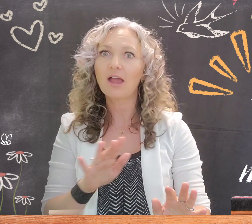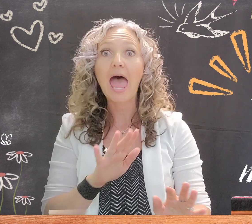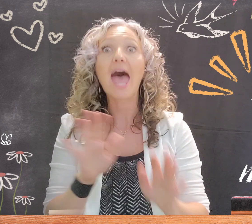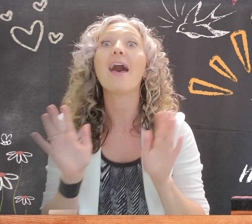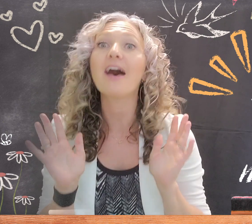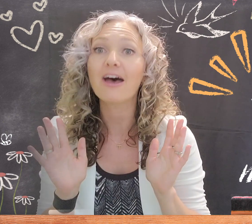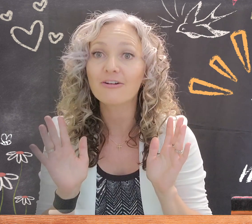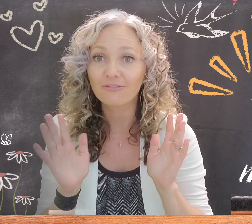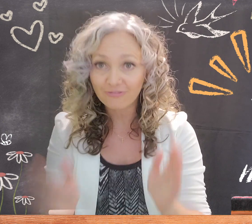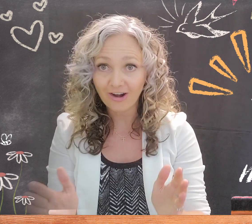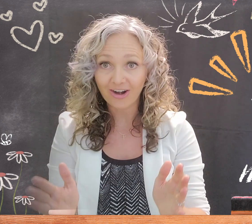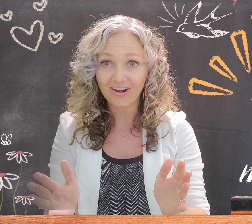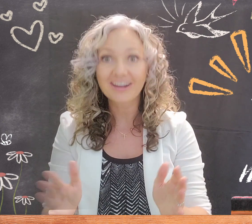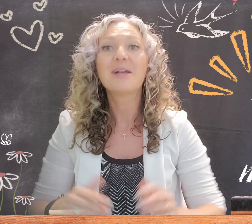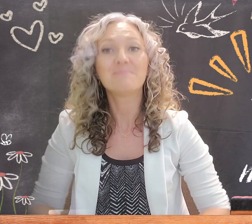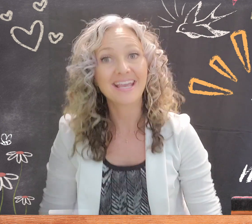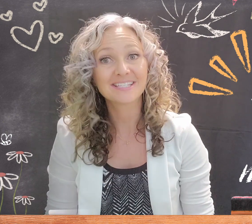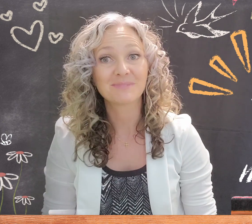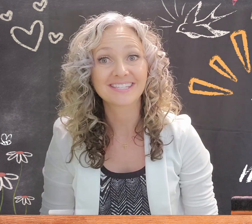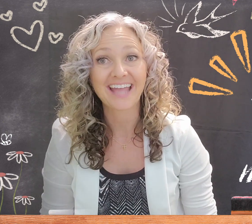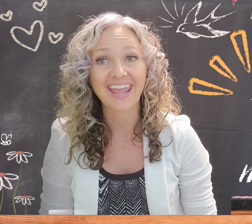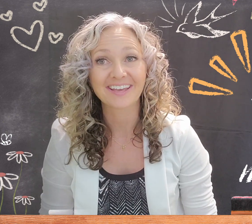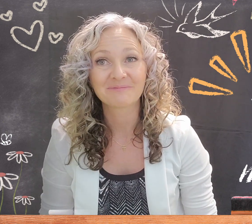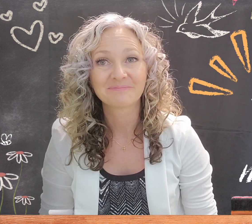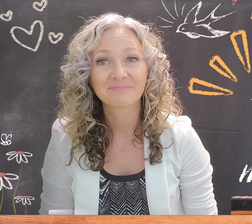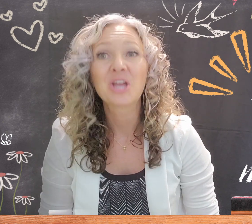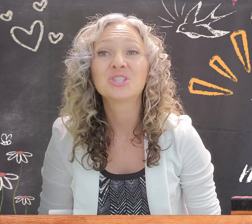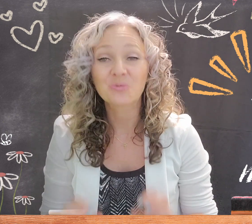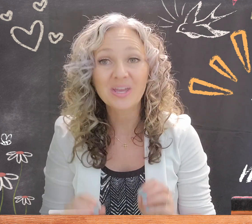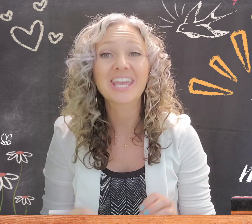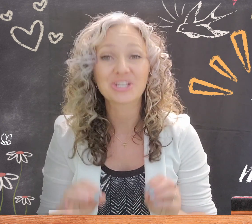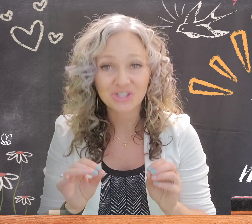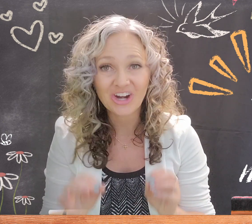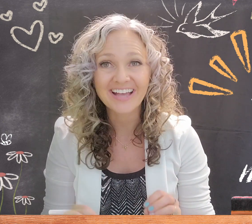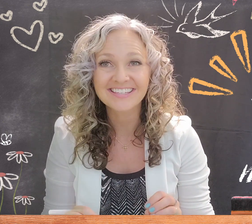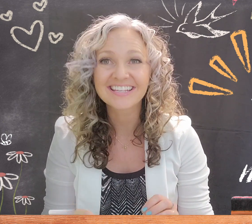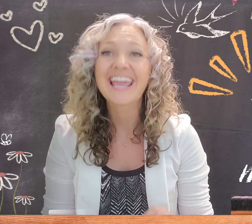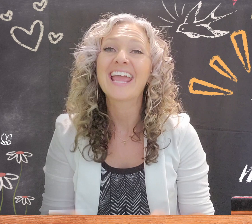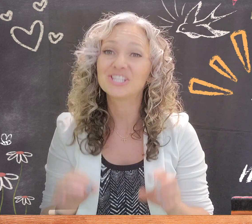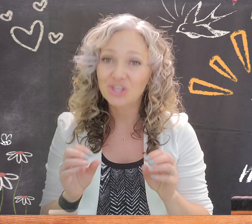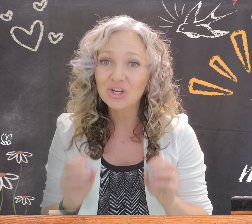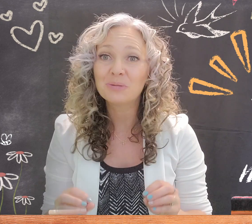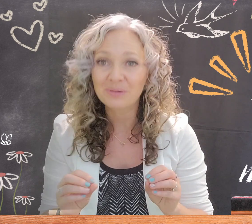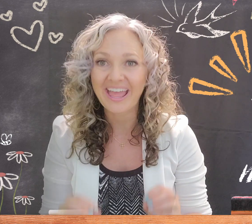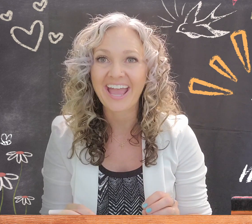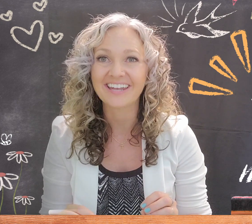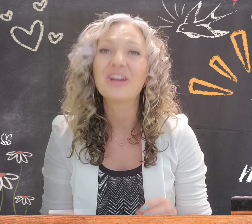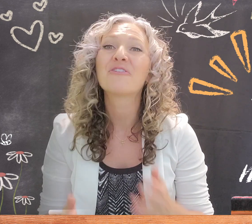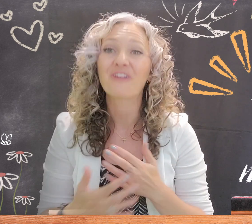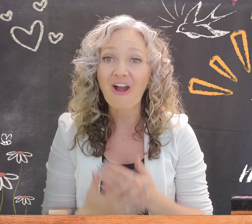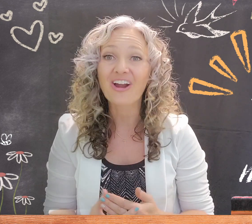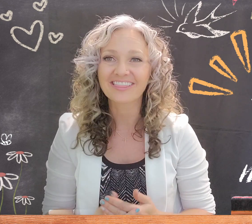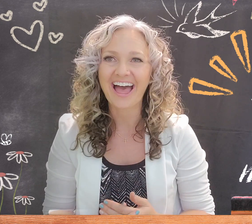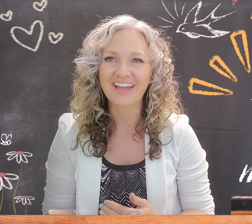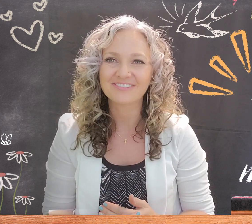ever, ever makes a mistake. So we can trust his good plan for our lives.